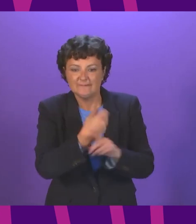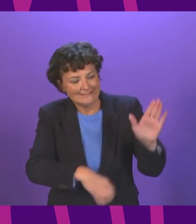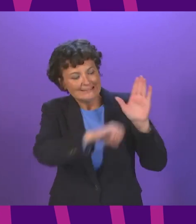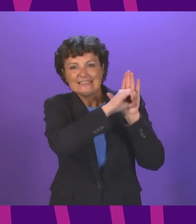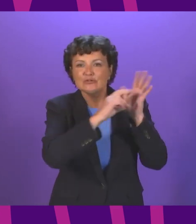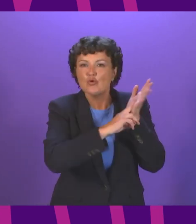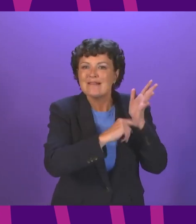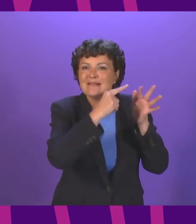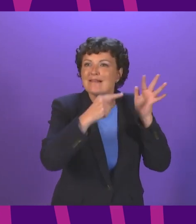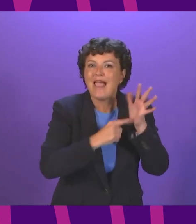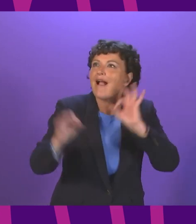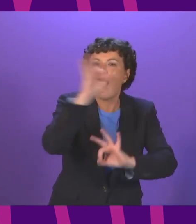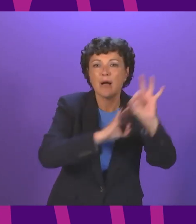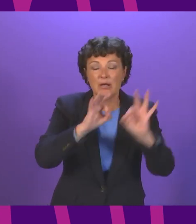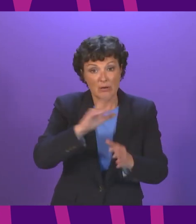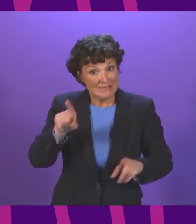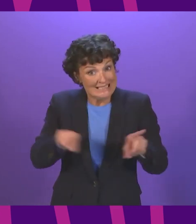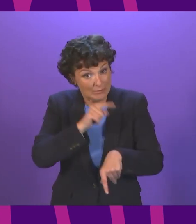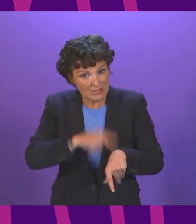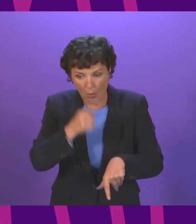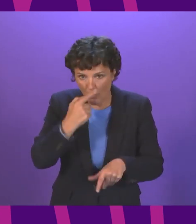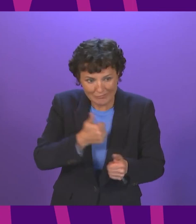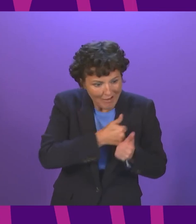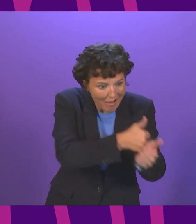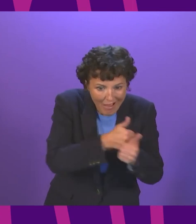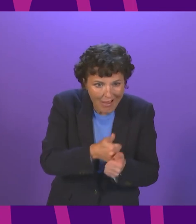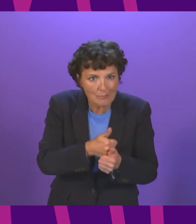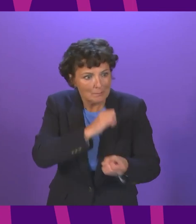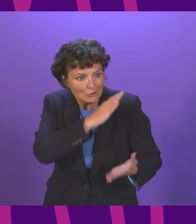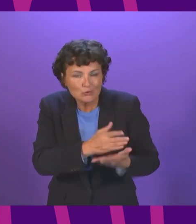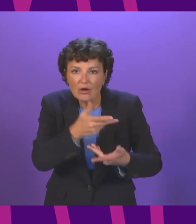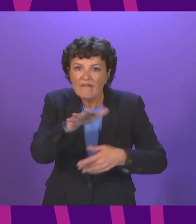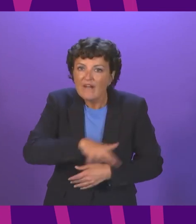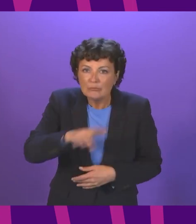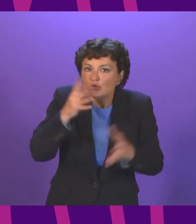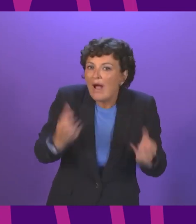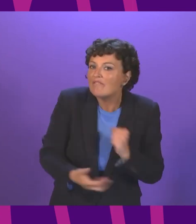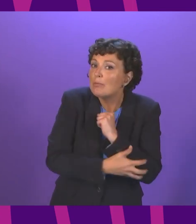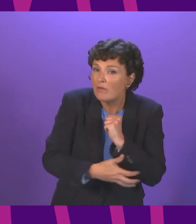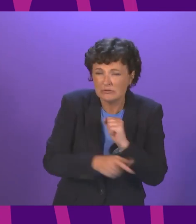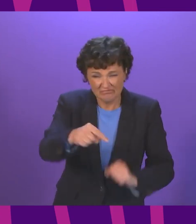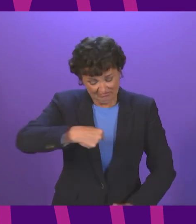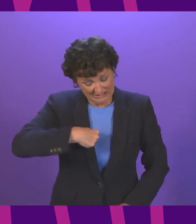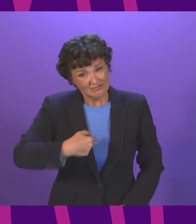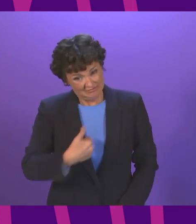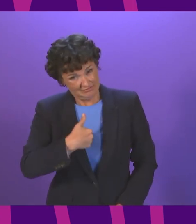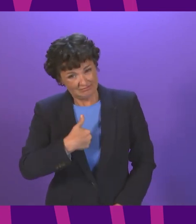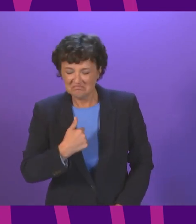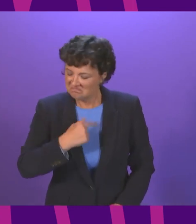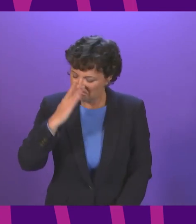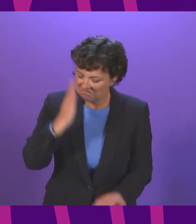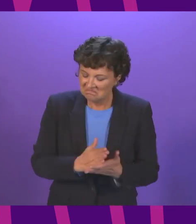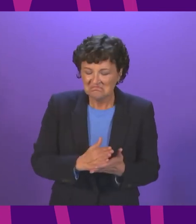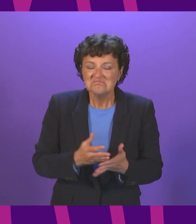that in a way that supports families in overcoming poverty into the bargain and I am absolutely certain that the